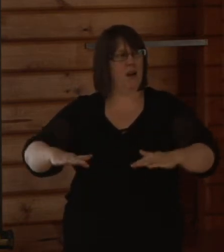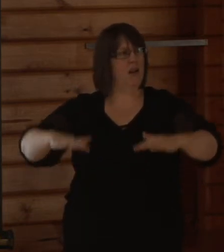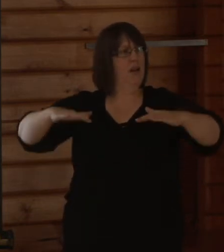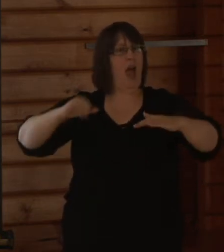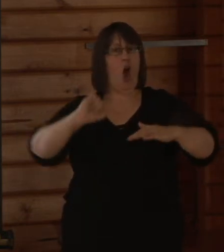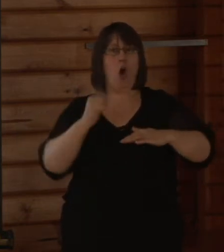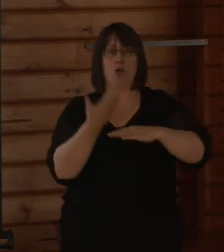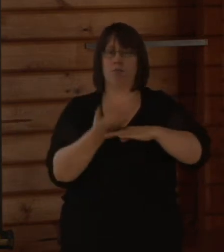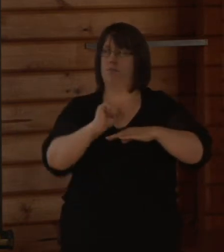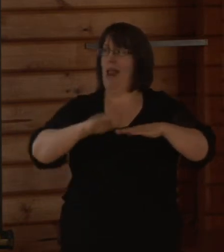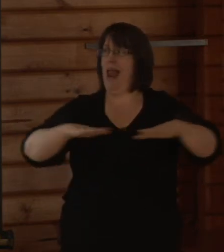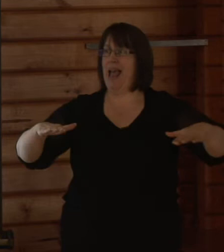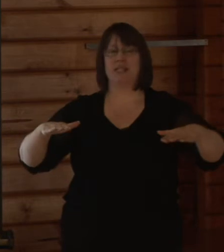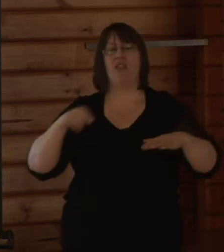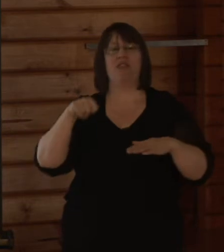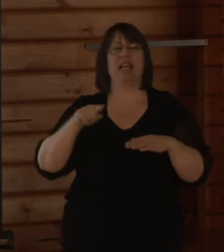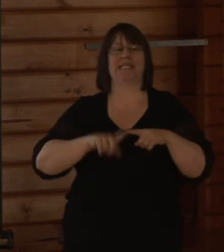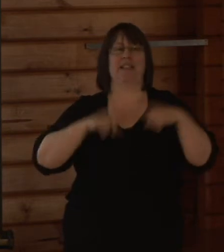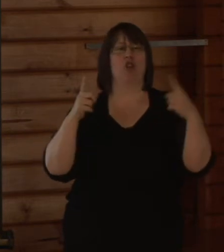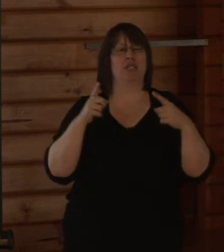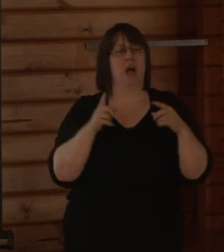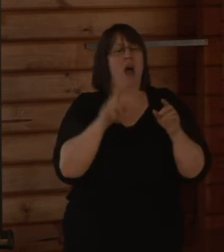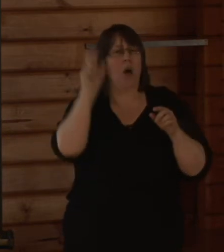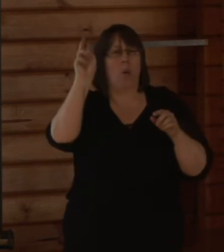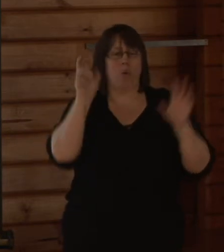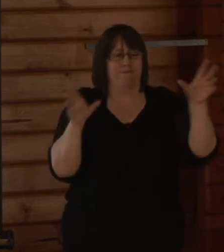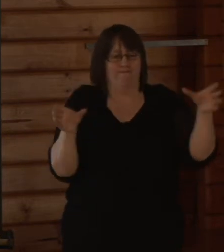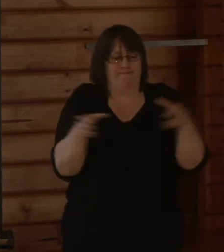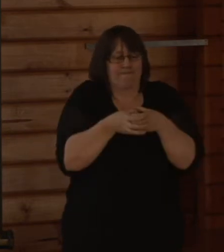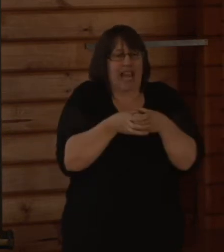another category of land damage, called Category 4, or ponding.